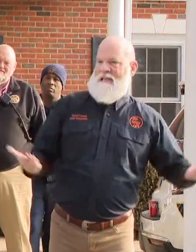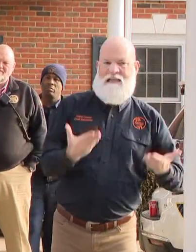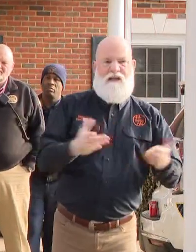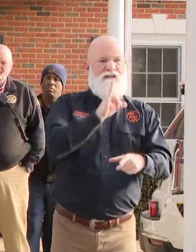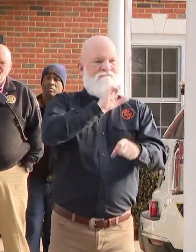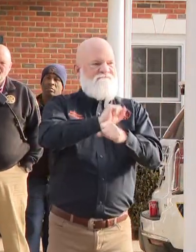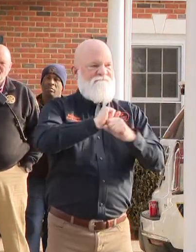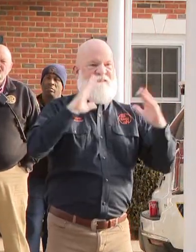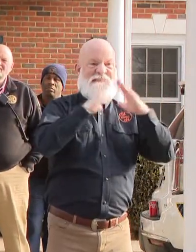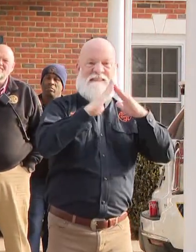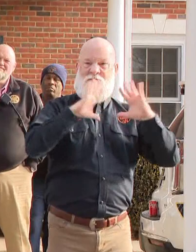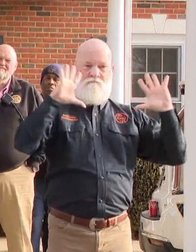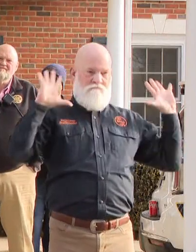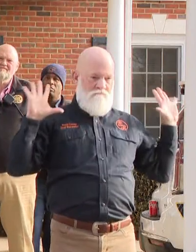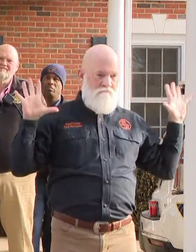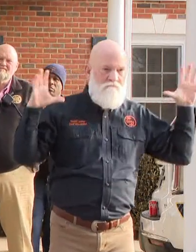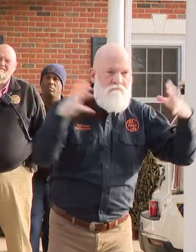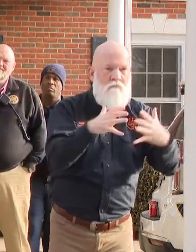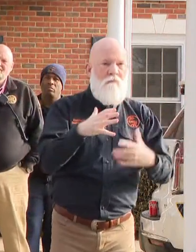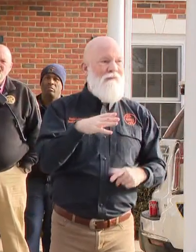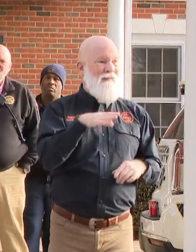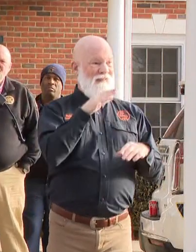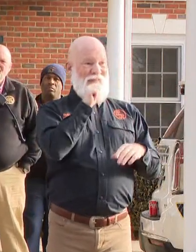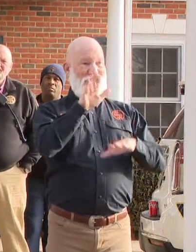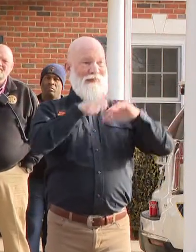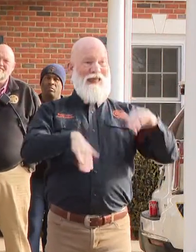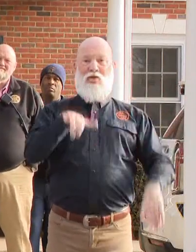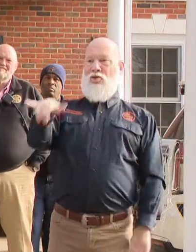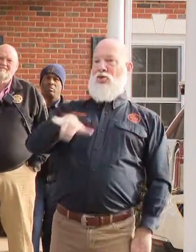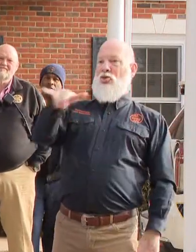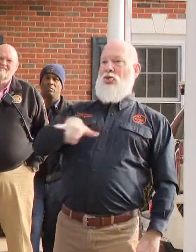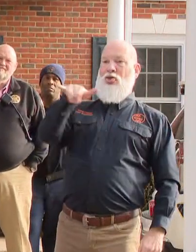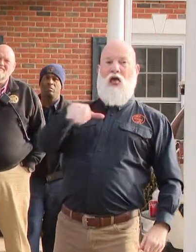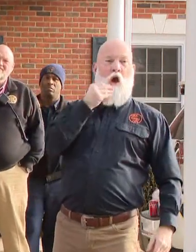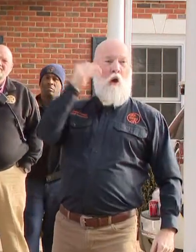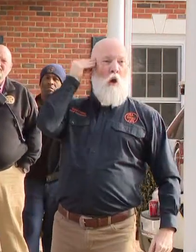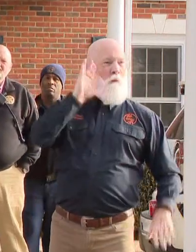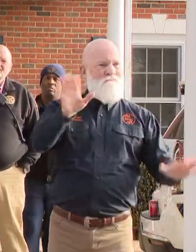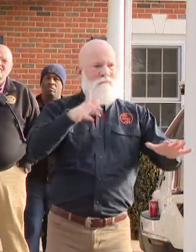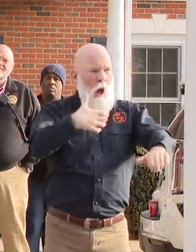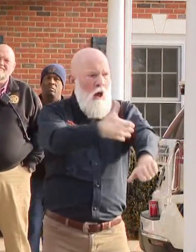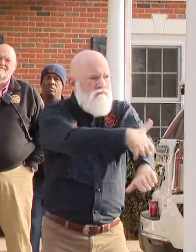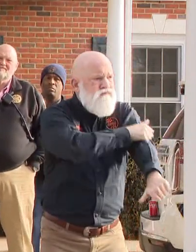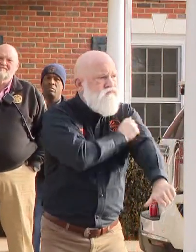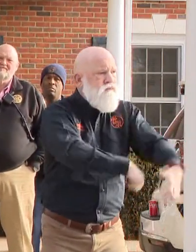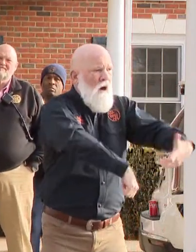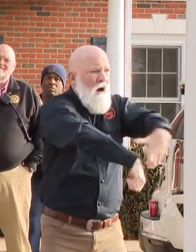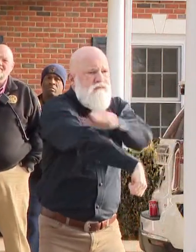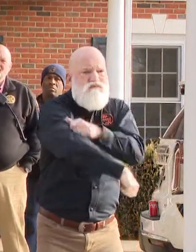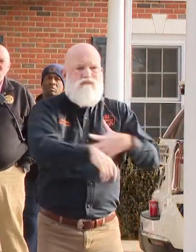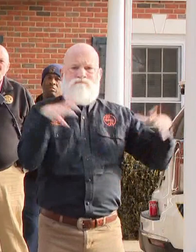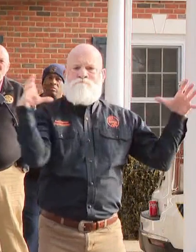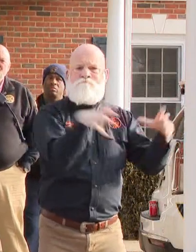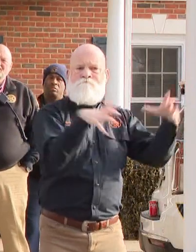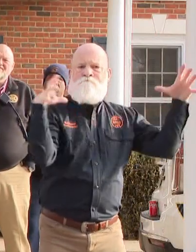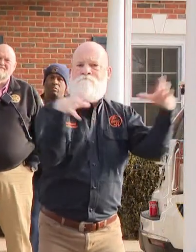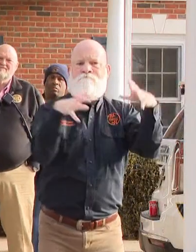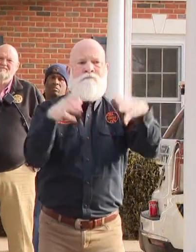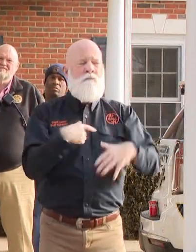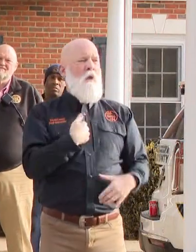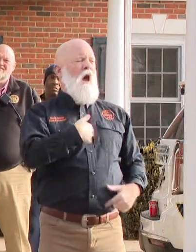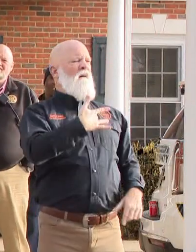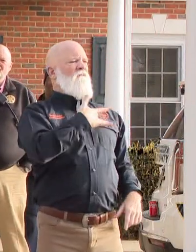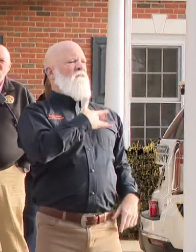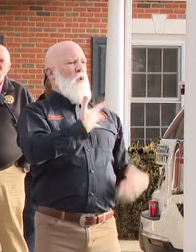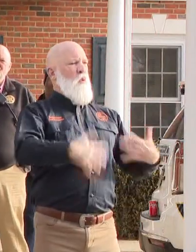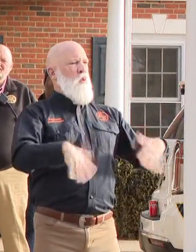which is refreshing. It's tragic and we have great empathy for all the families of staff members and students